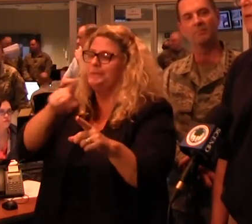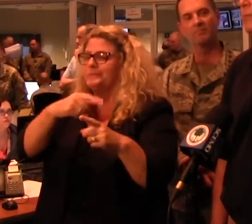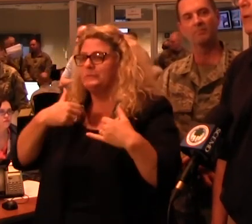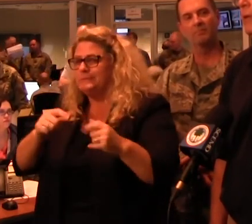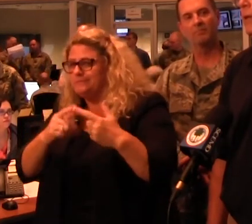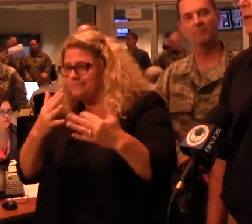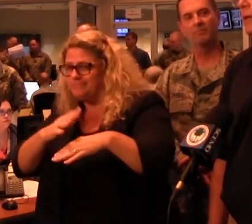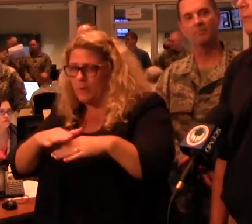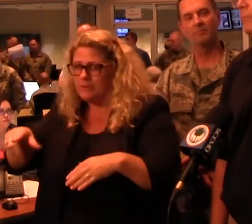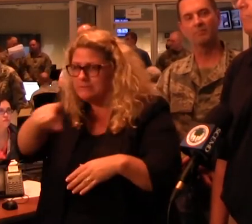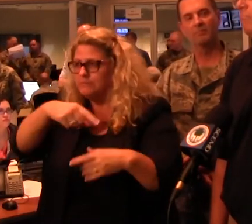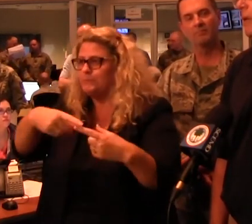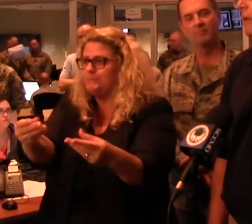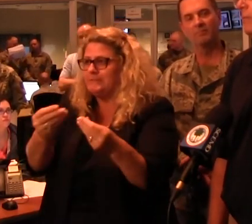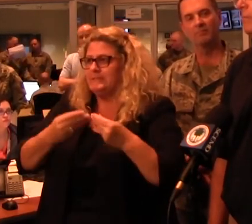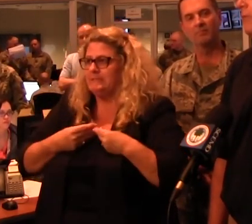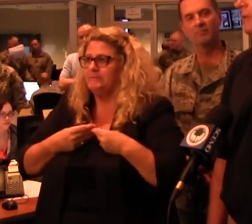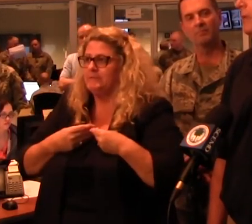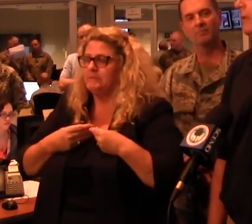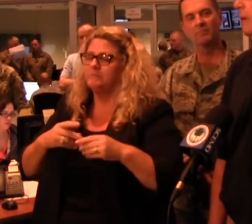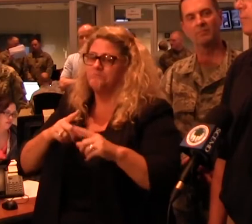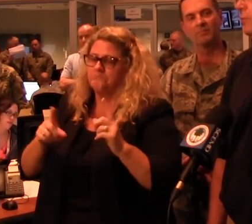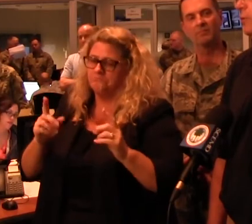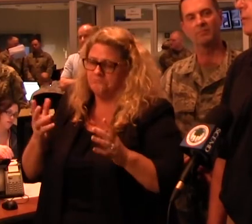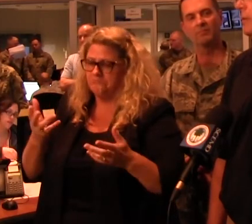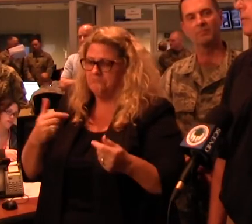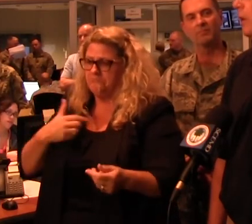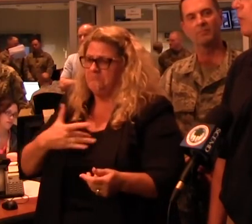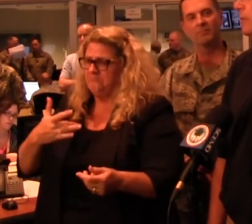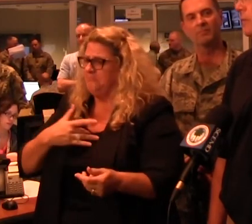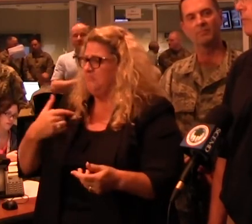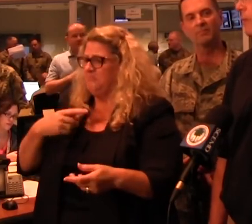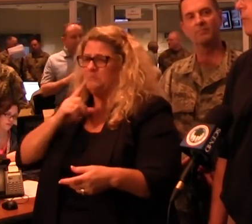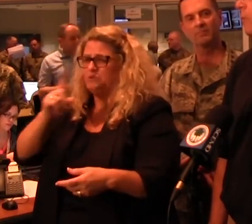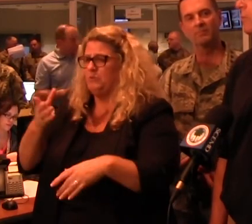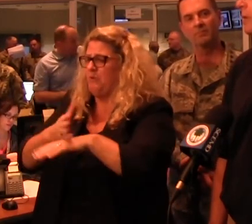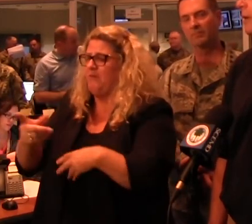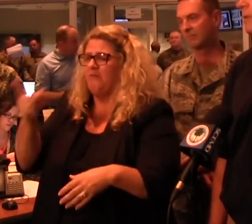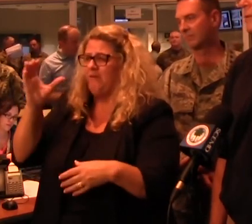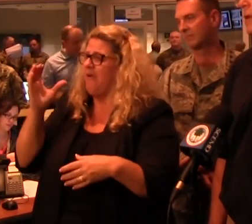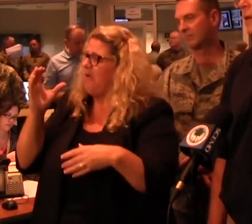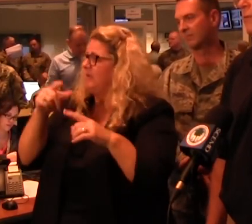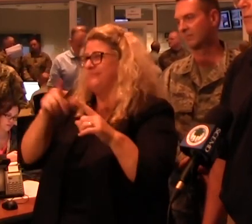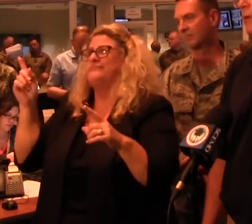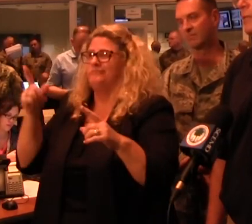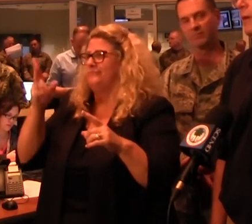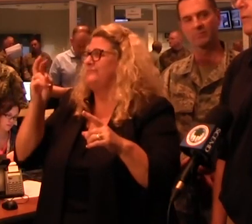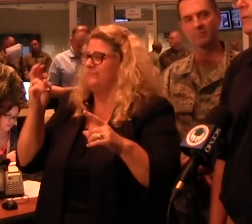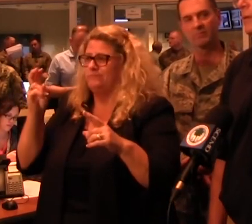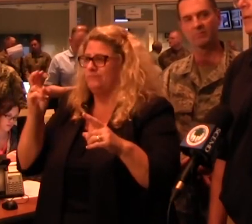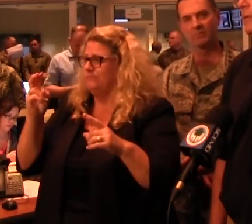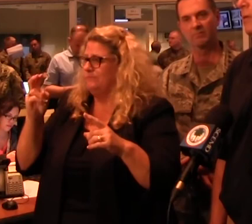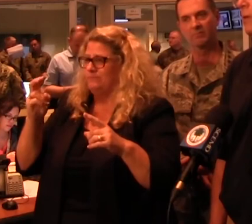that information. But I would definitely, I'm sure that there's in the hundreds that have left their homes right now. And there's even as far